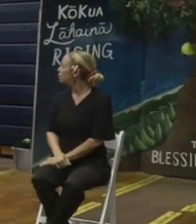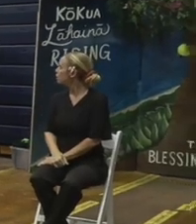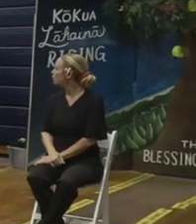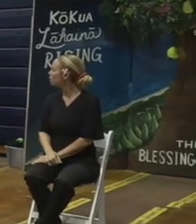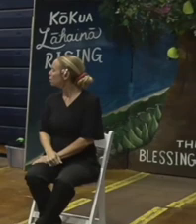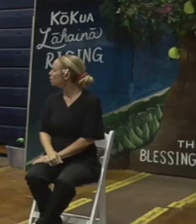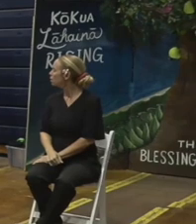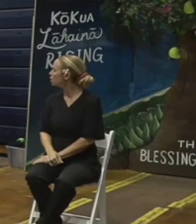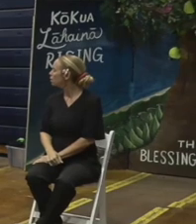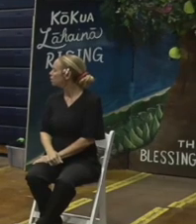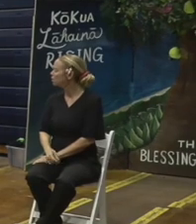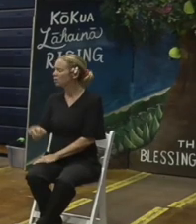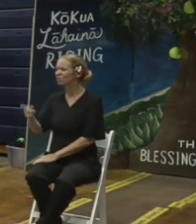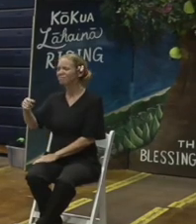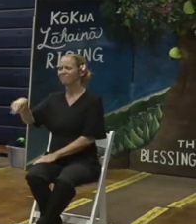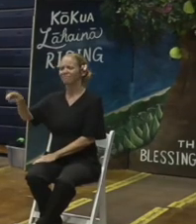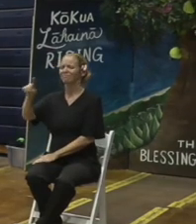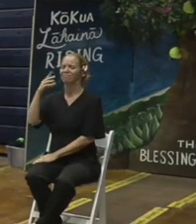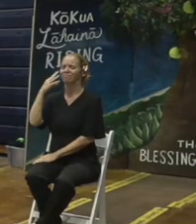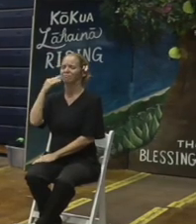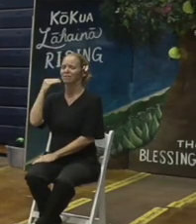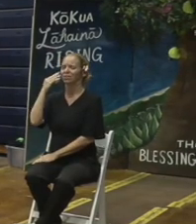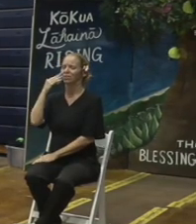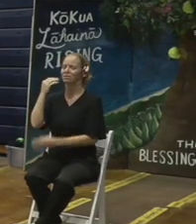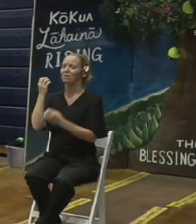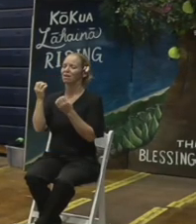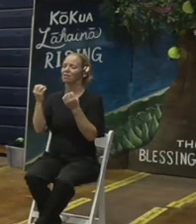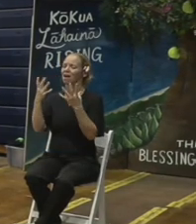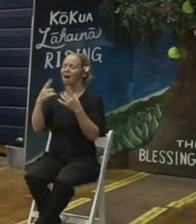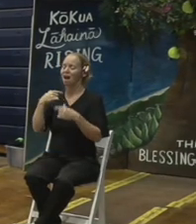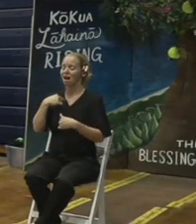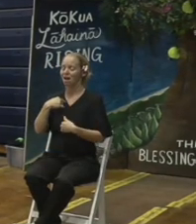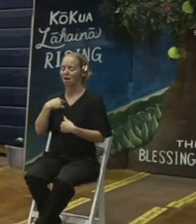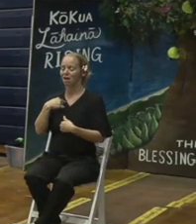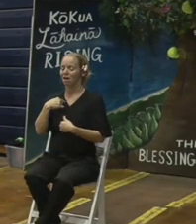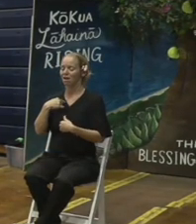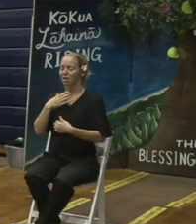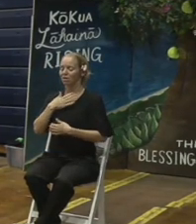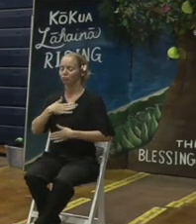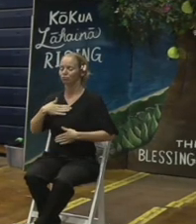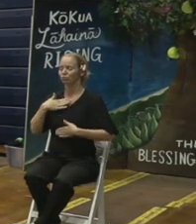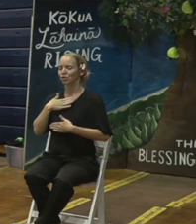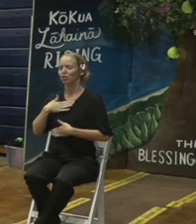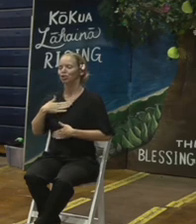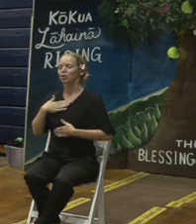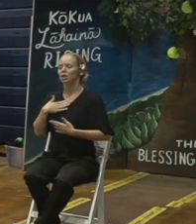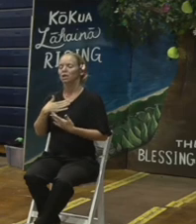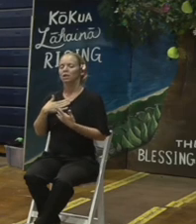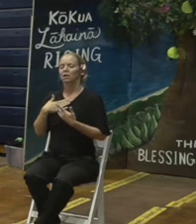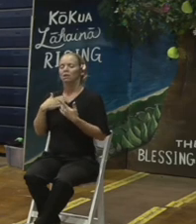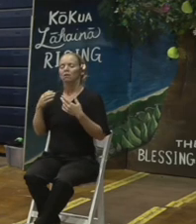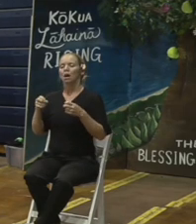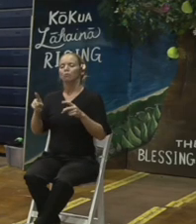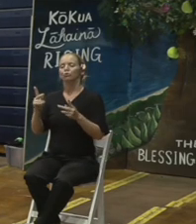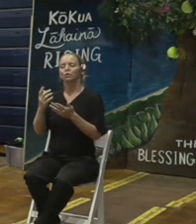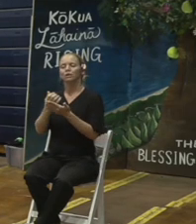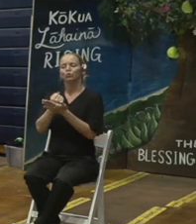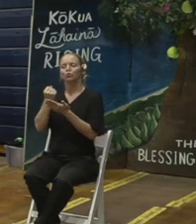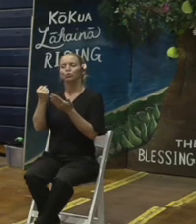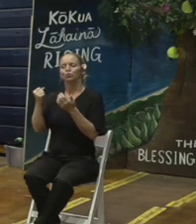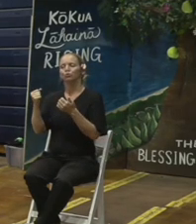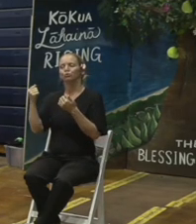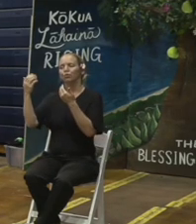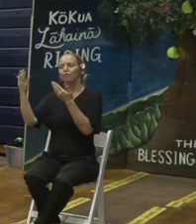You guys have been through a lot, so I appreciate the opportunity to provide context and take questions at the end.